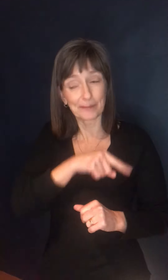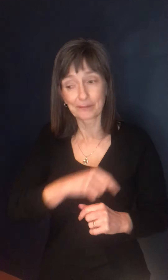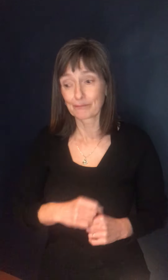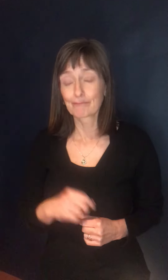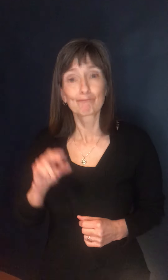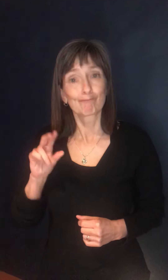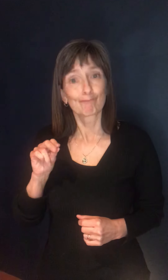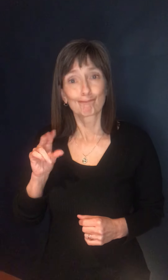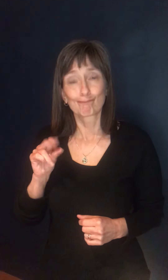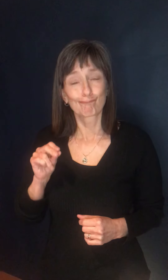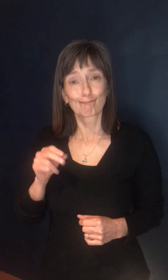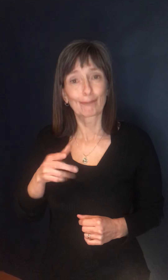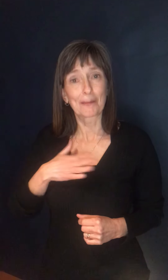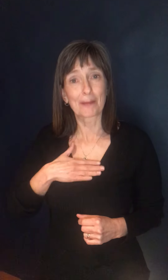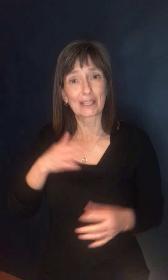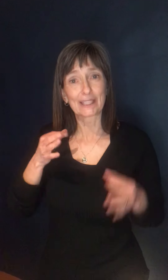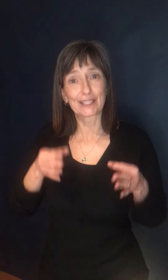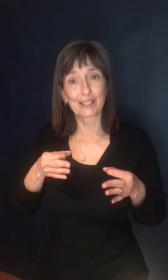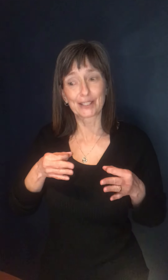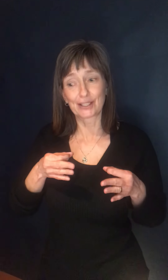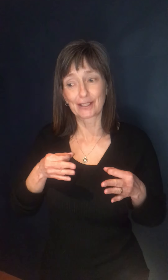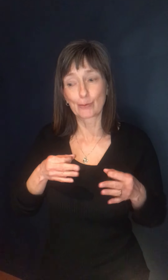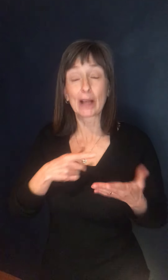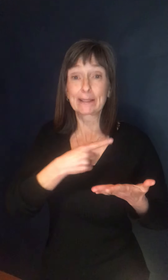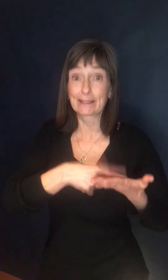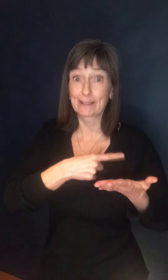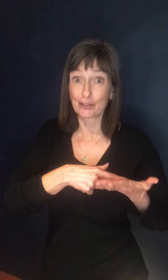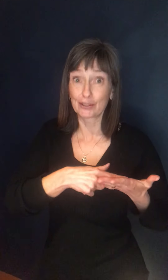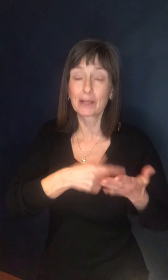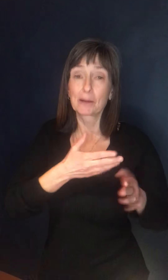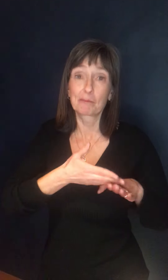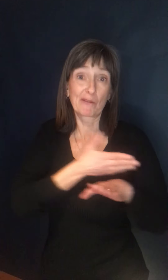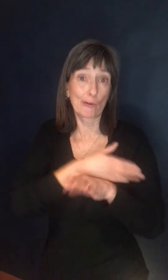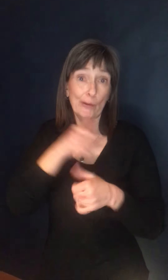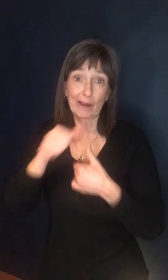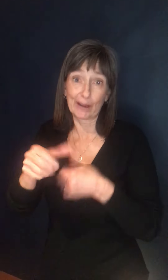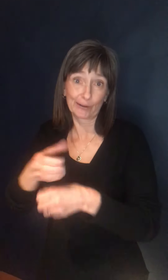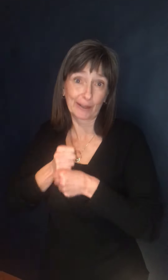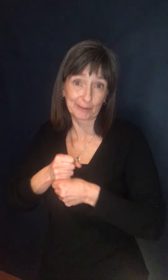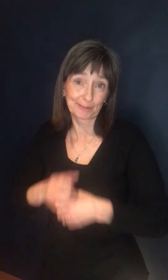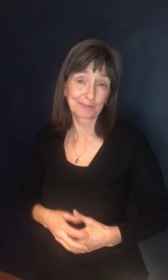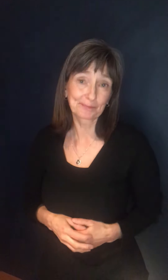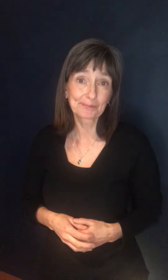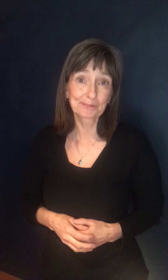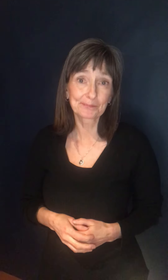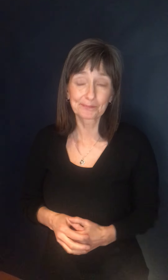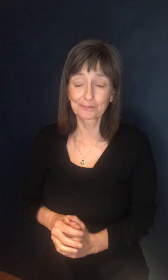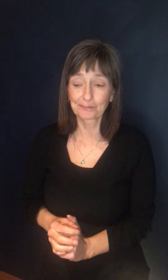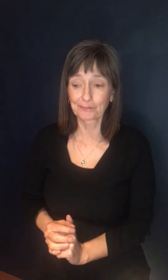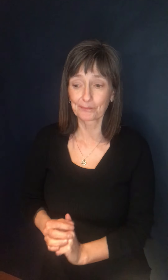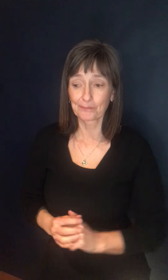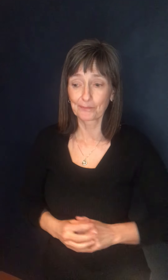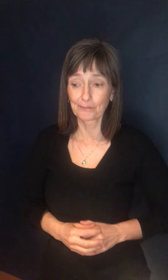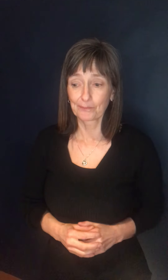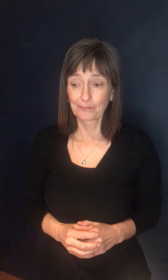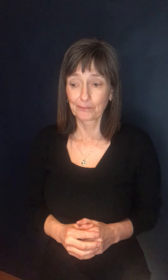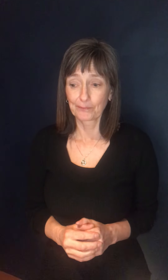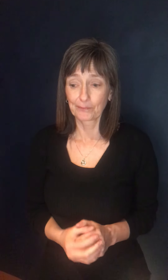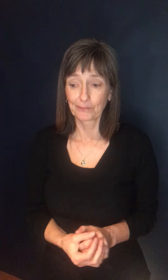was made before, I mean, the discussions happened before that letter came out. And, uh, you know, so we had been considering